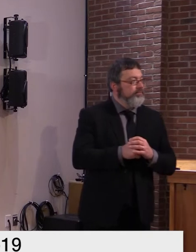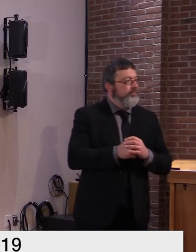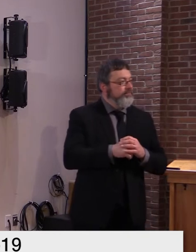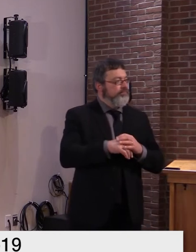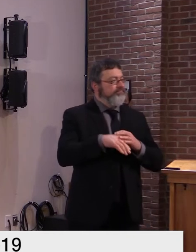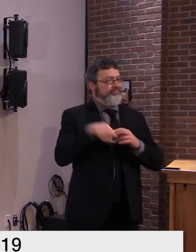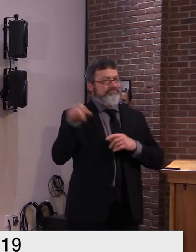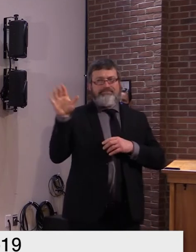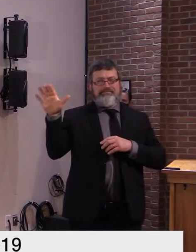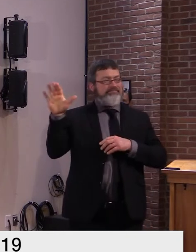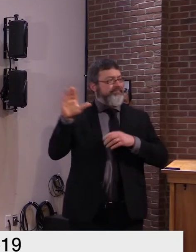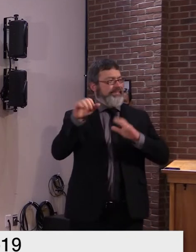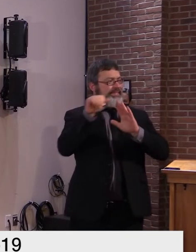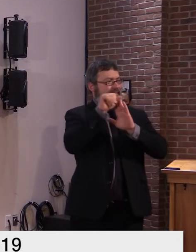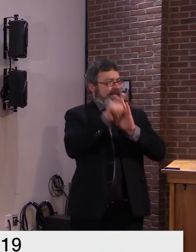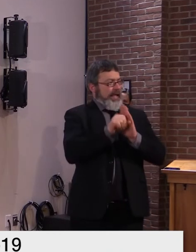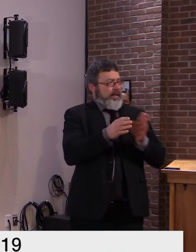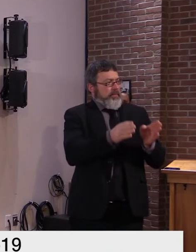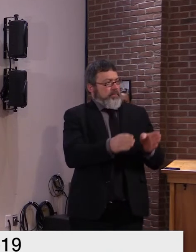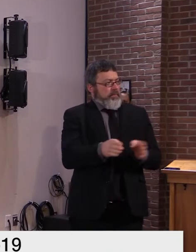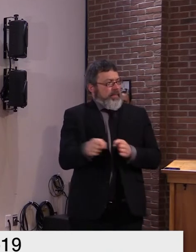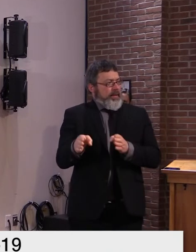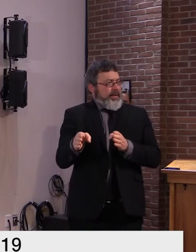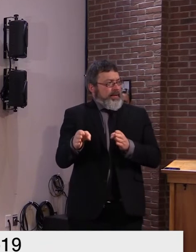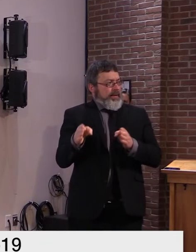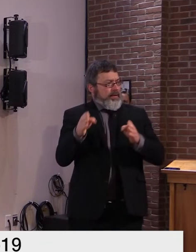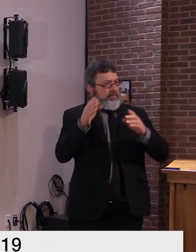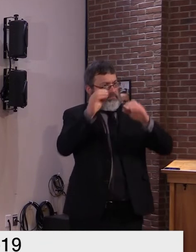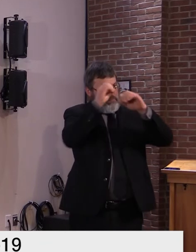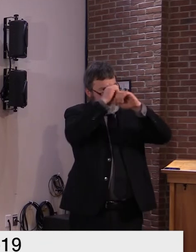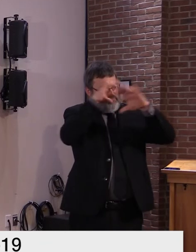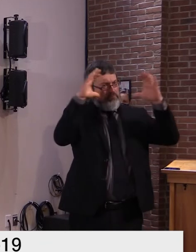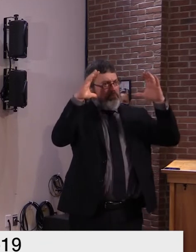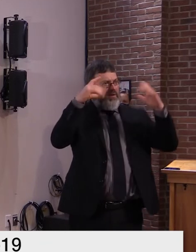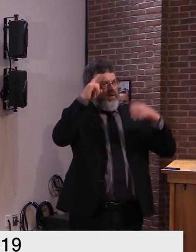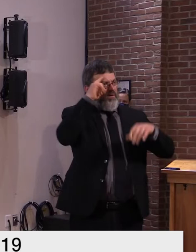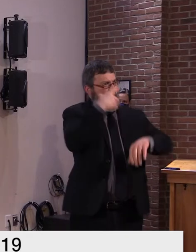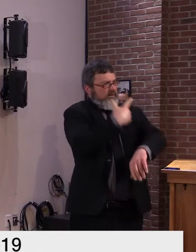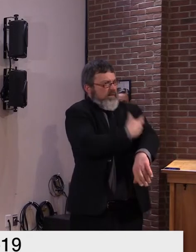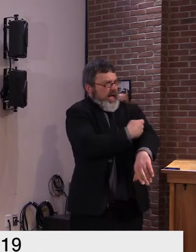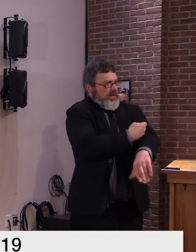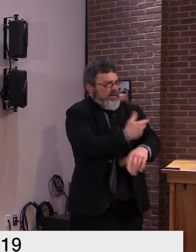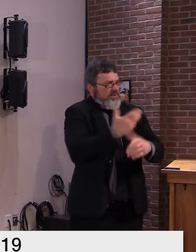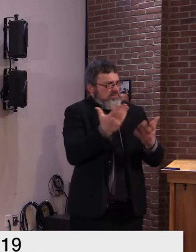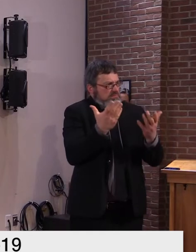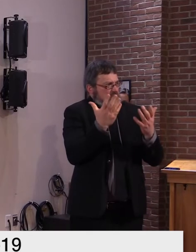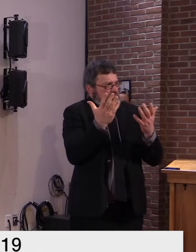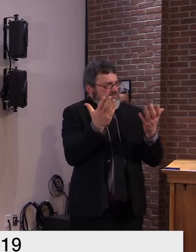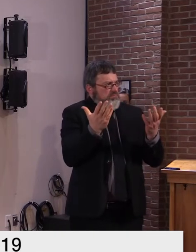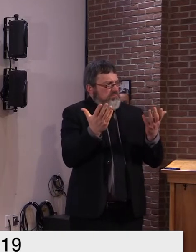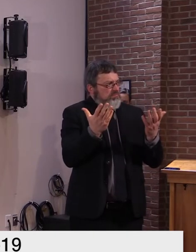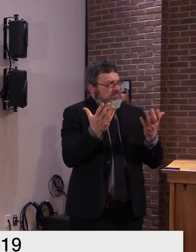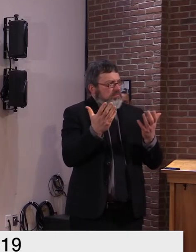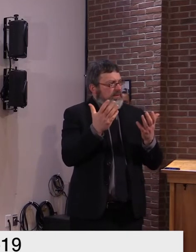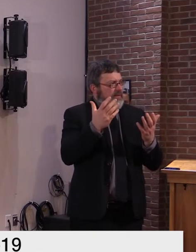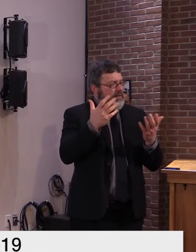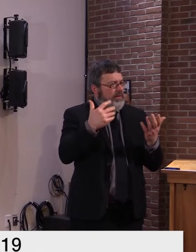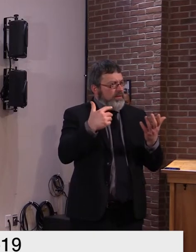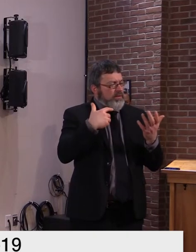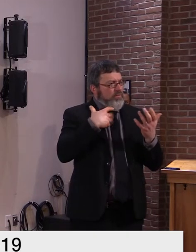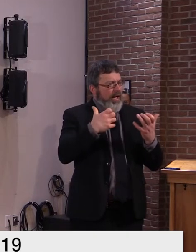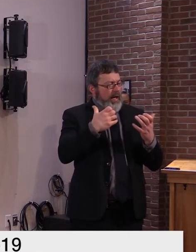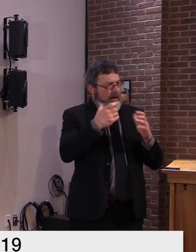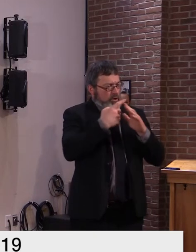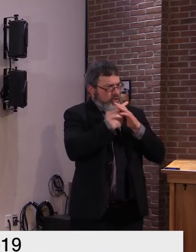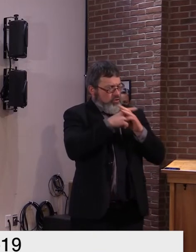it's it's about acceptance of the vaccine is that what you're getting at sean yeah i mean basically to to